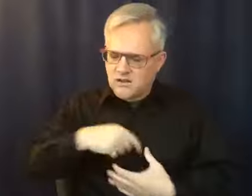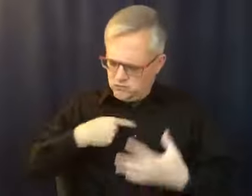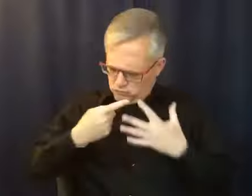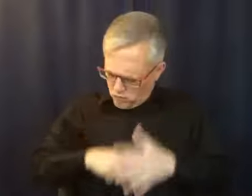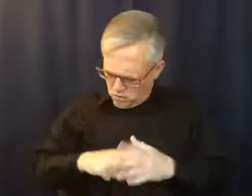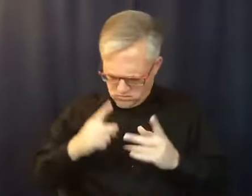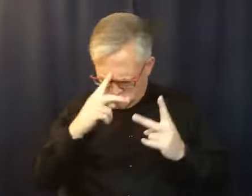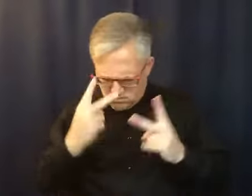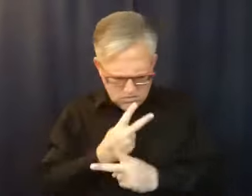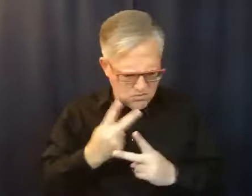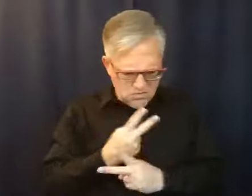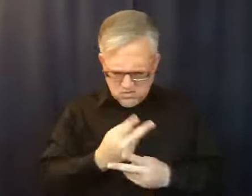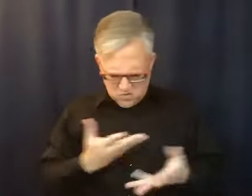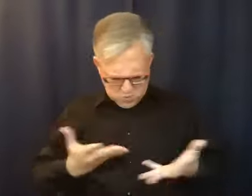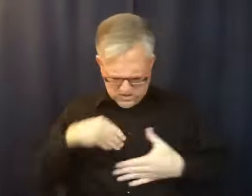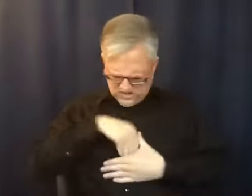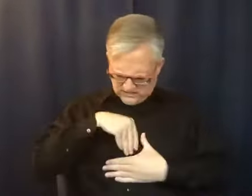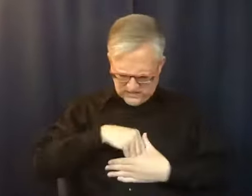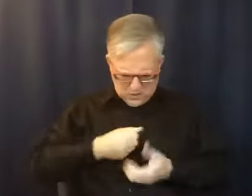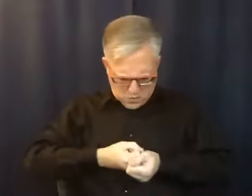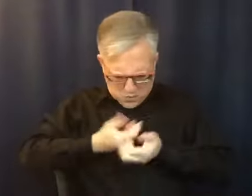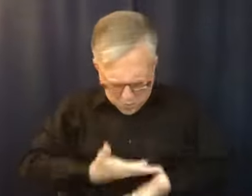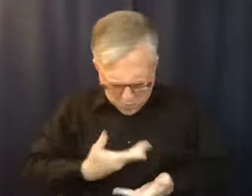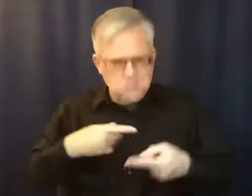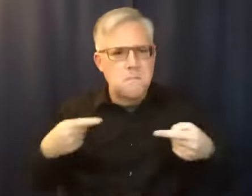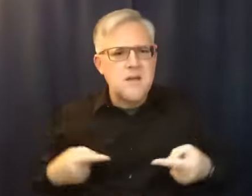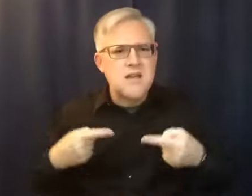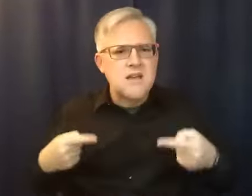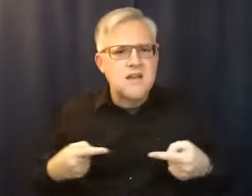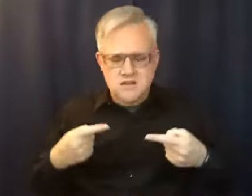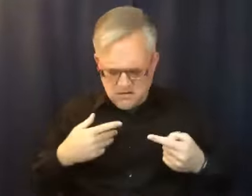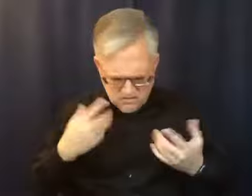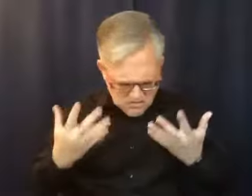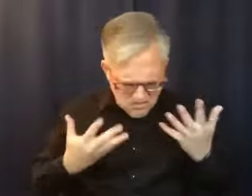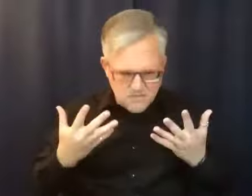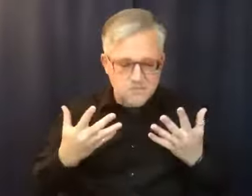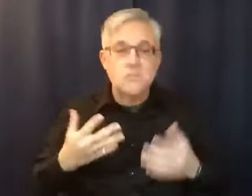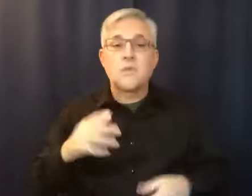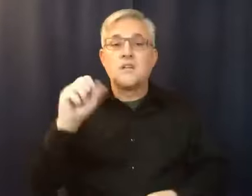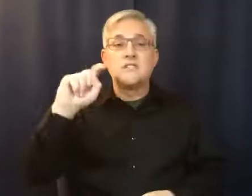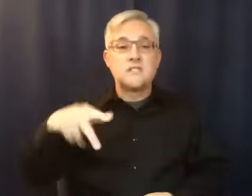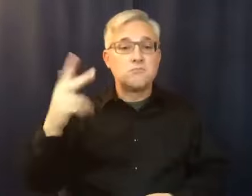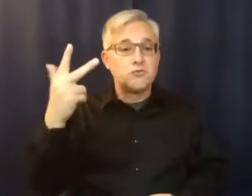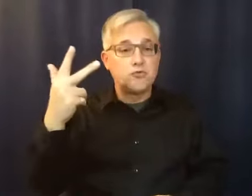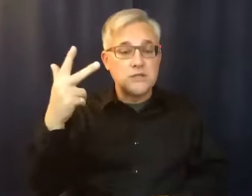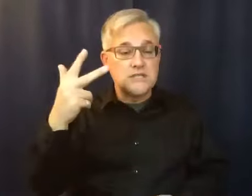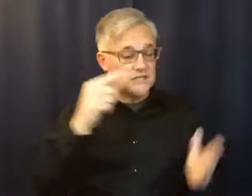causes me so much pain? And I know I tried in the third step to turn my will and wife over to the care of God.